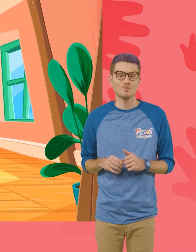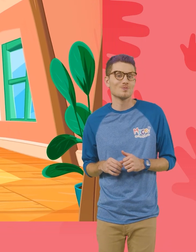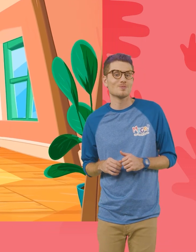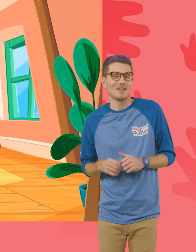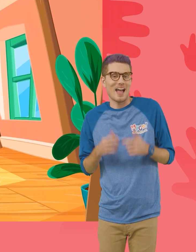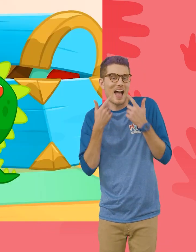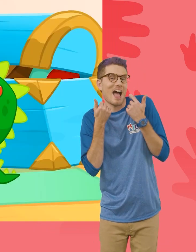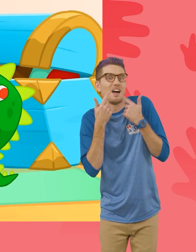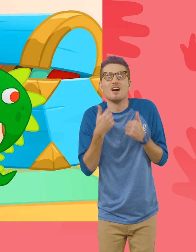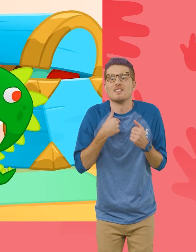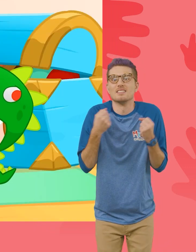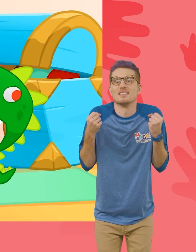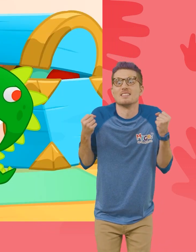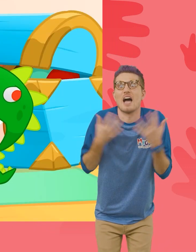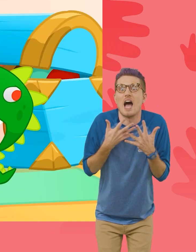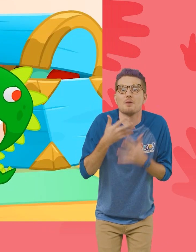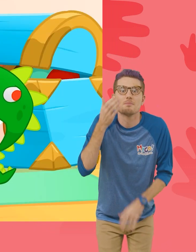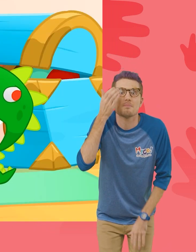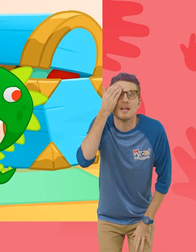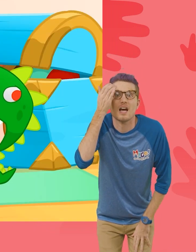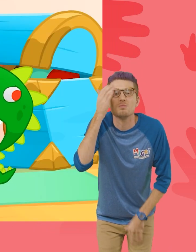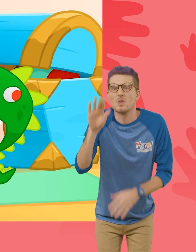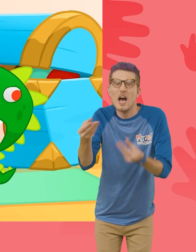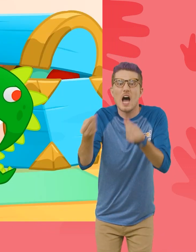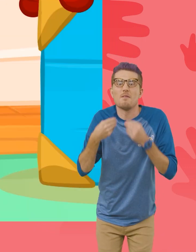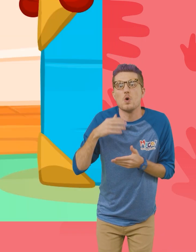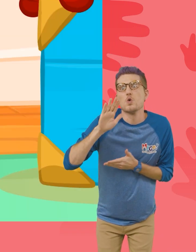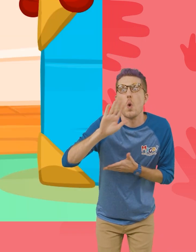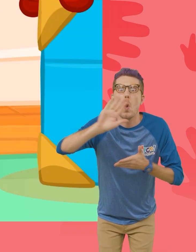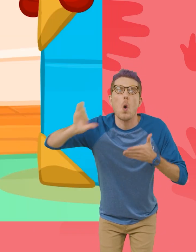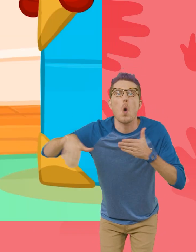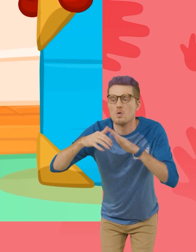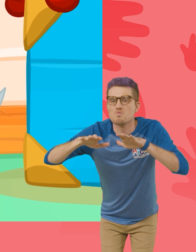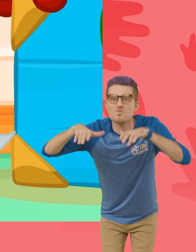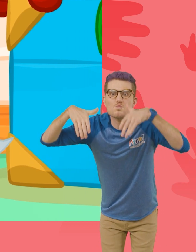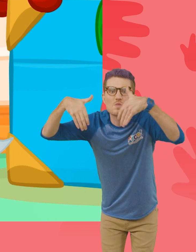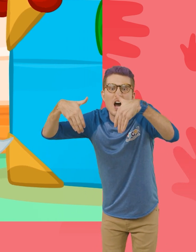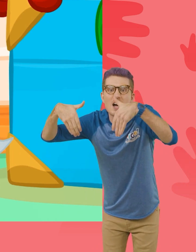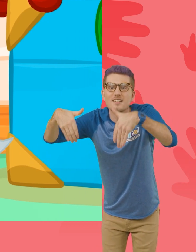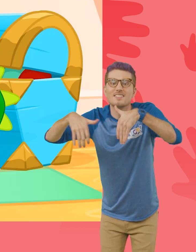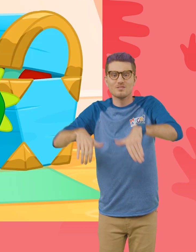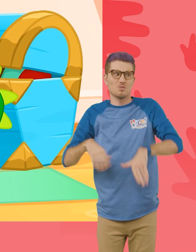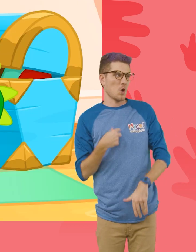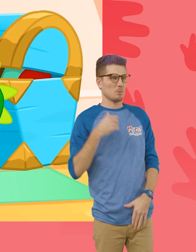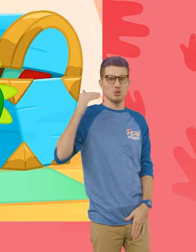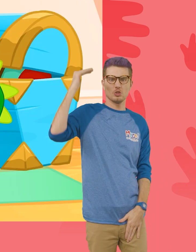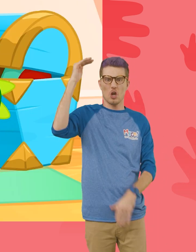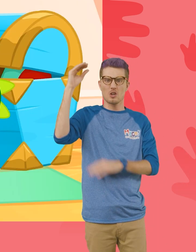Ha-ha! I'm a scary pirate! Give me all your treasure! I'm a big